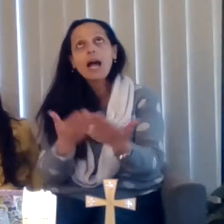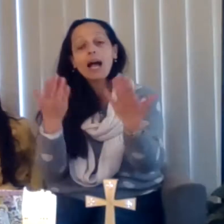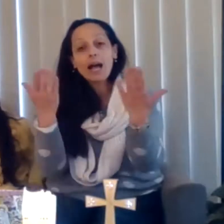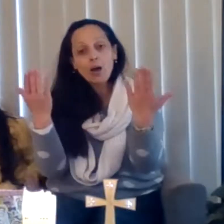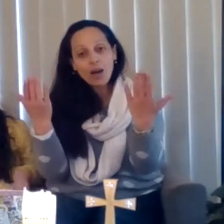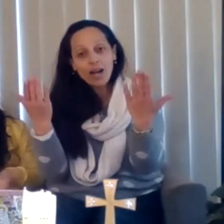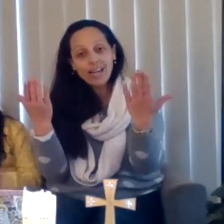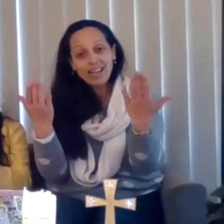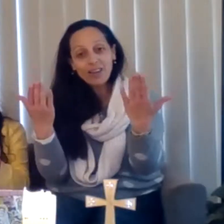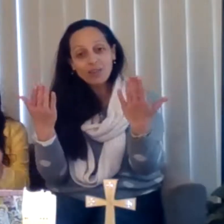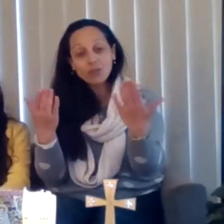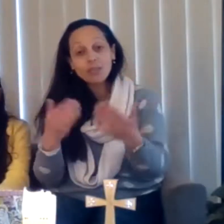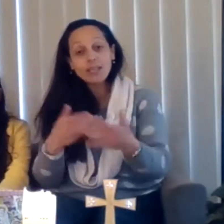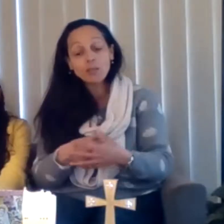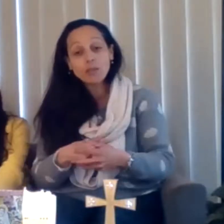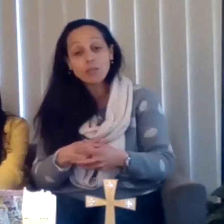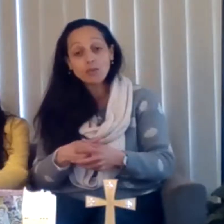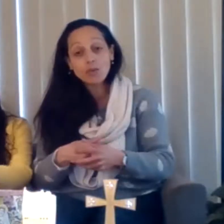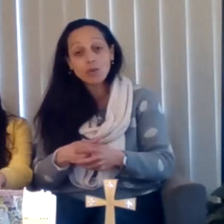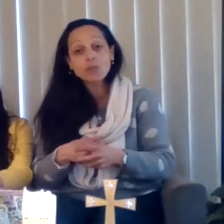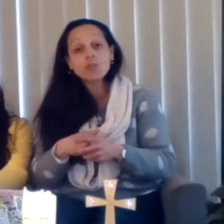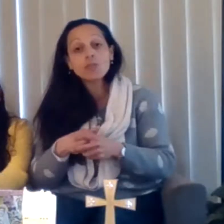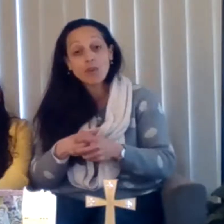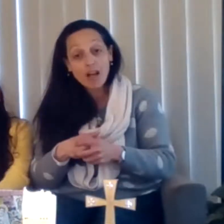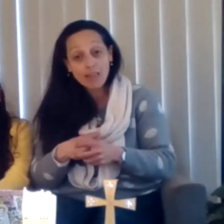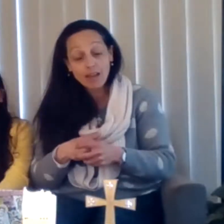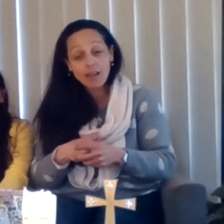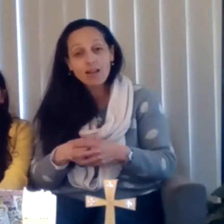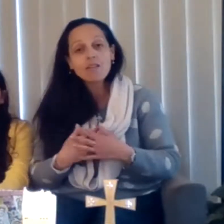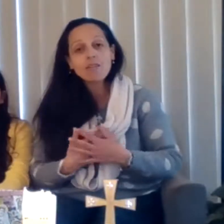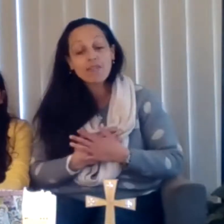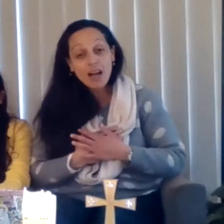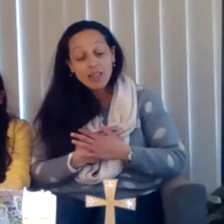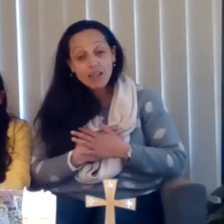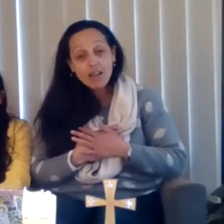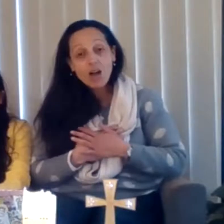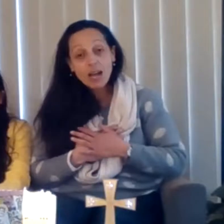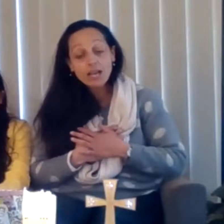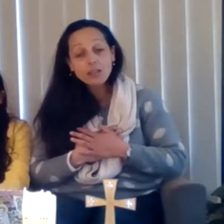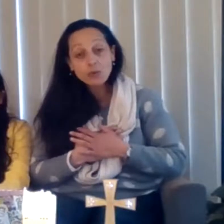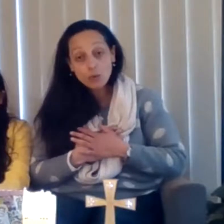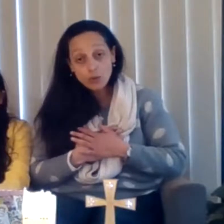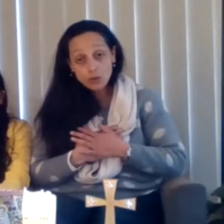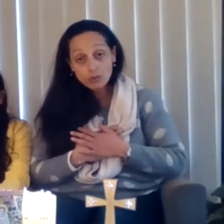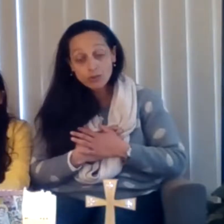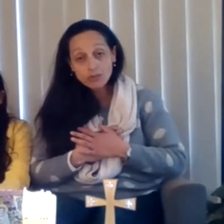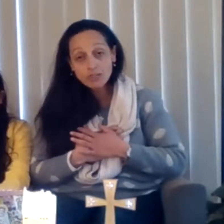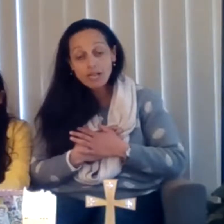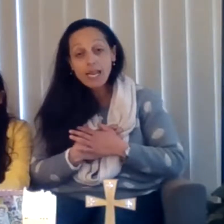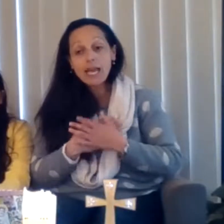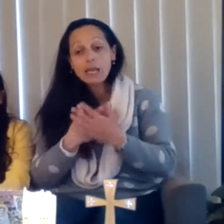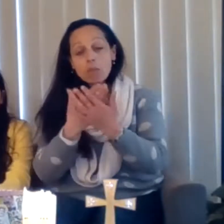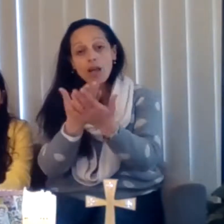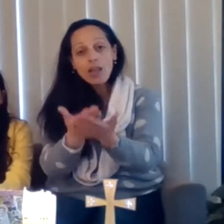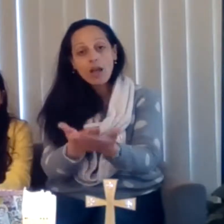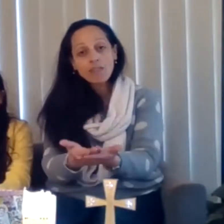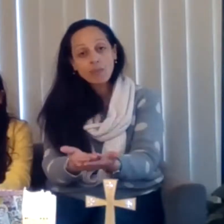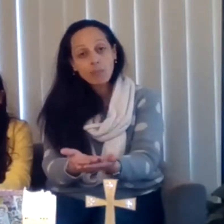How I love you. Then we move on to Father. Father I Adore You. Lay my life